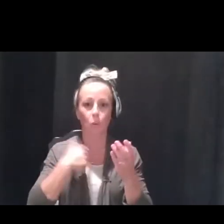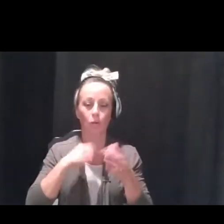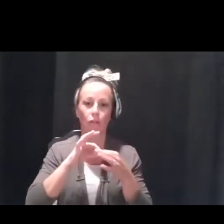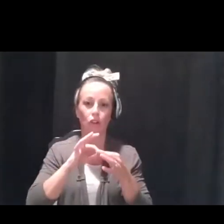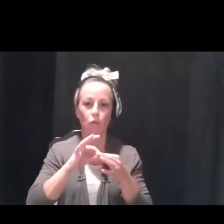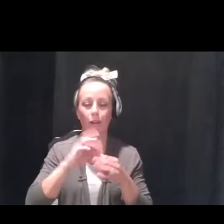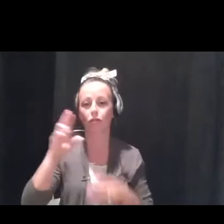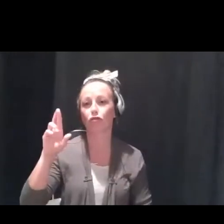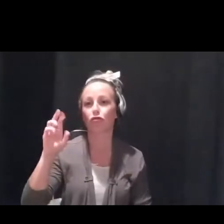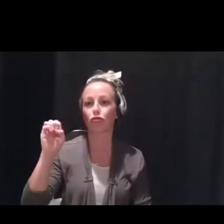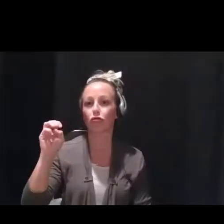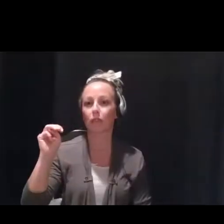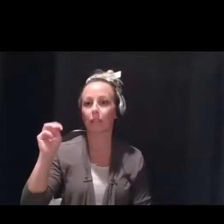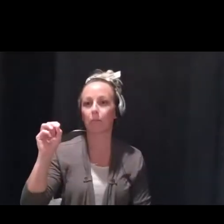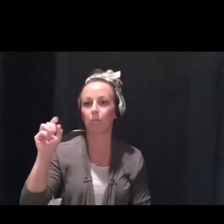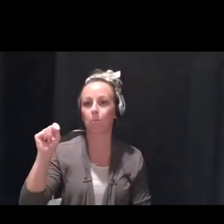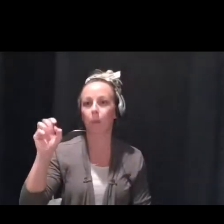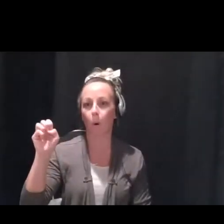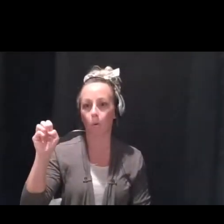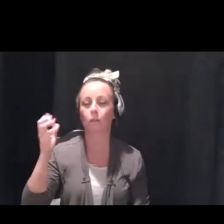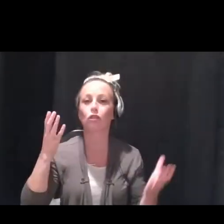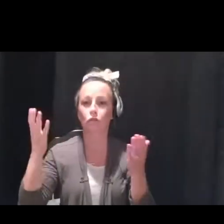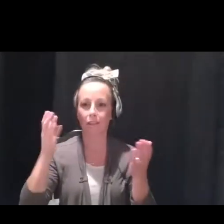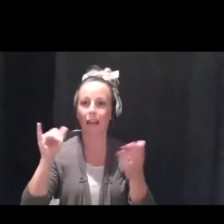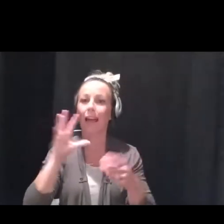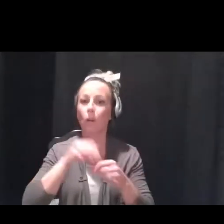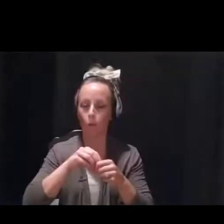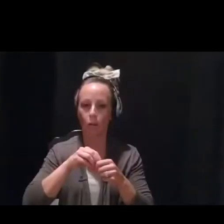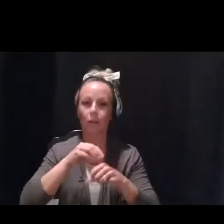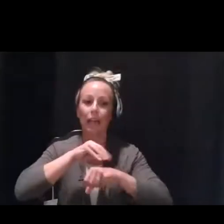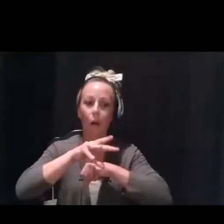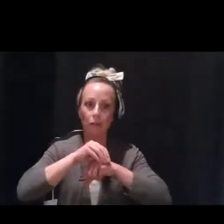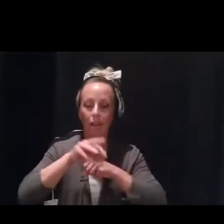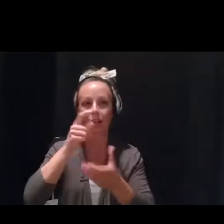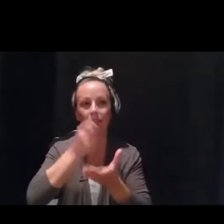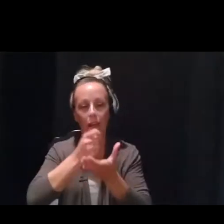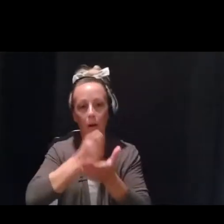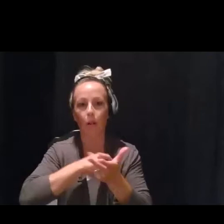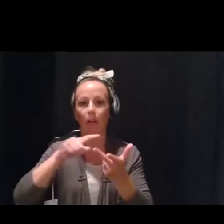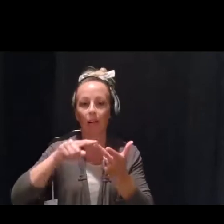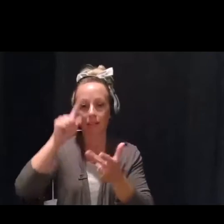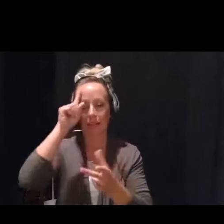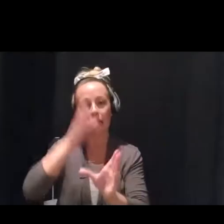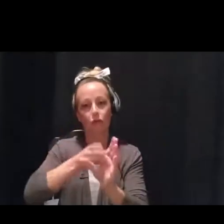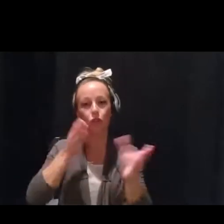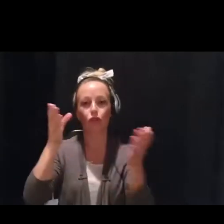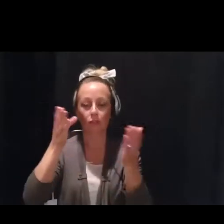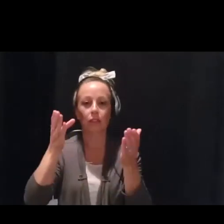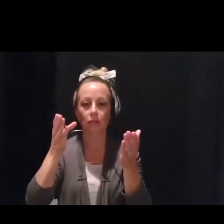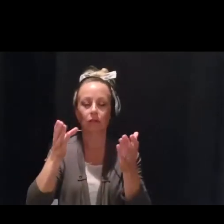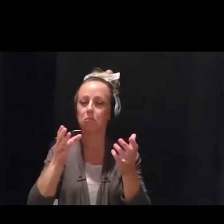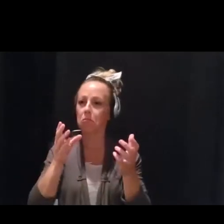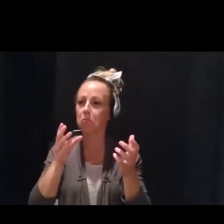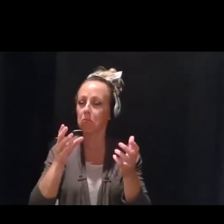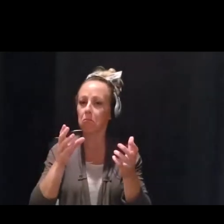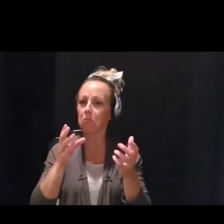remote services. So, that included our counseling, our therapy services, and our psychiatric services, which all became pretty adaptable